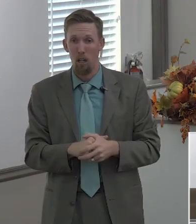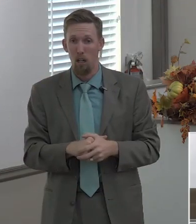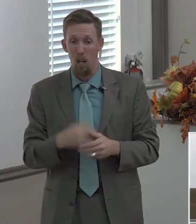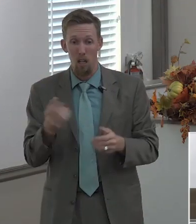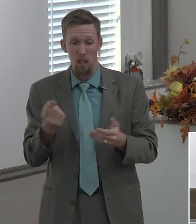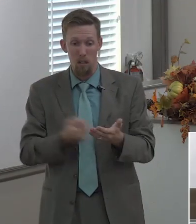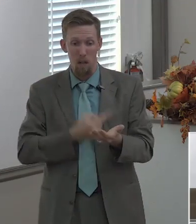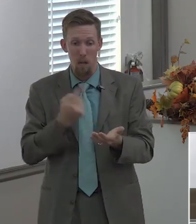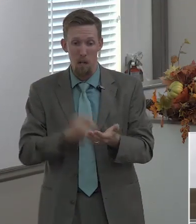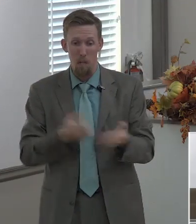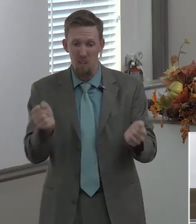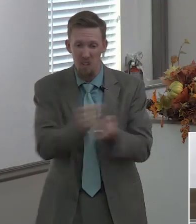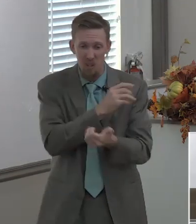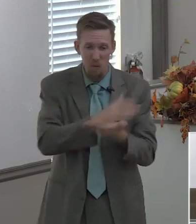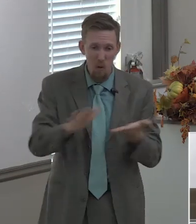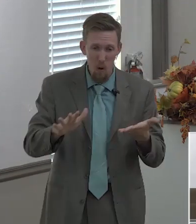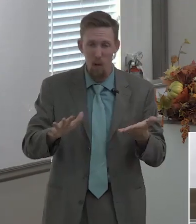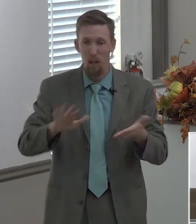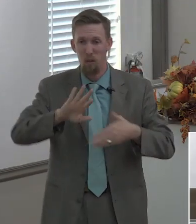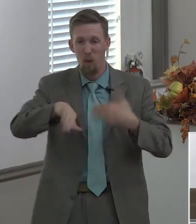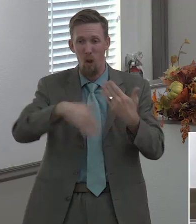completely wiped out neighborhoods